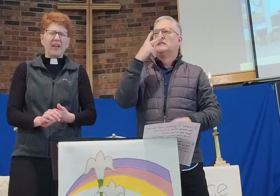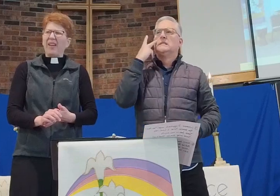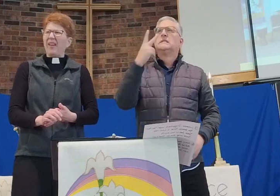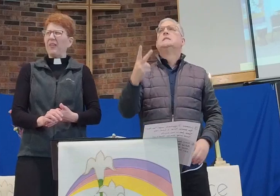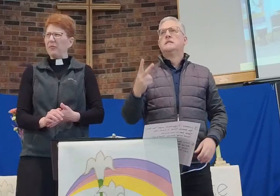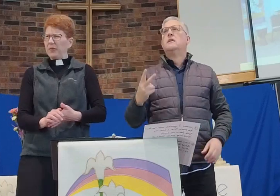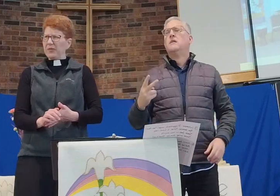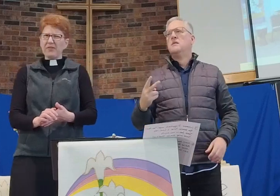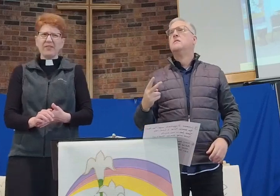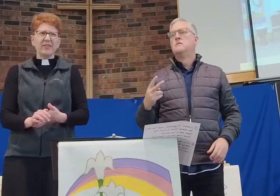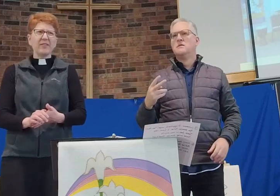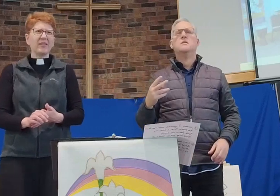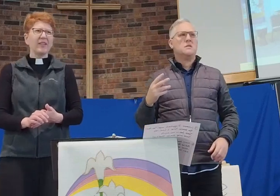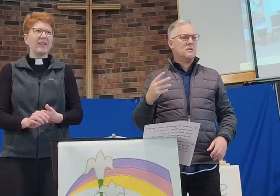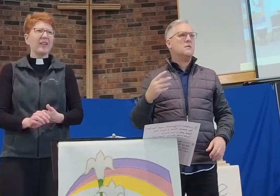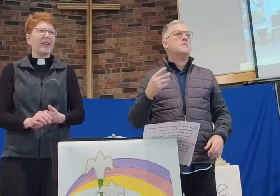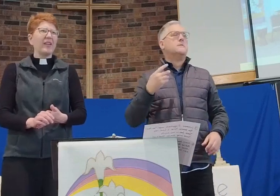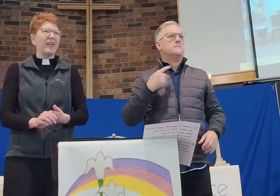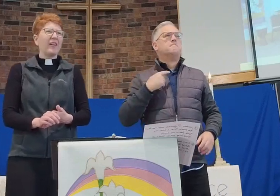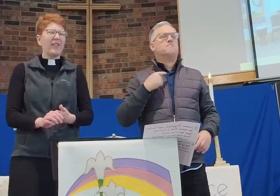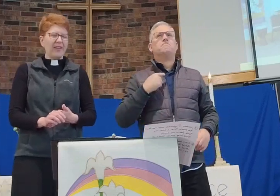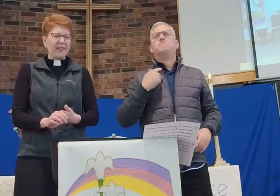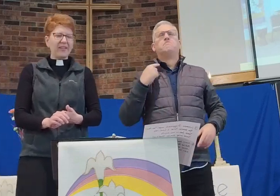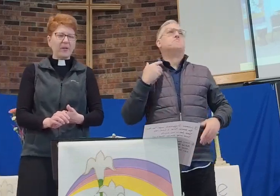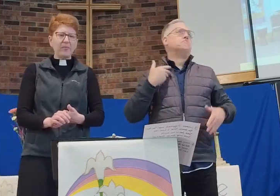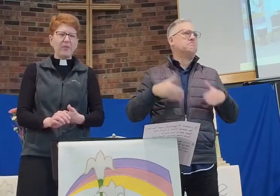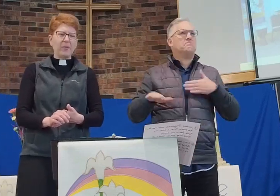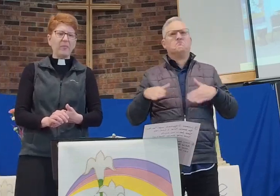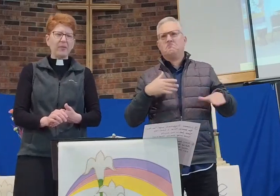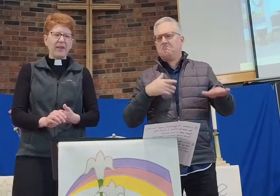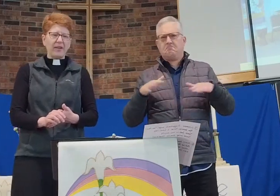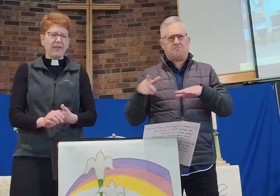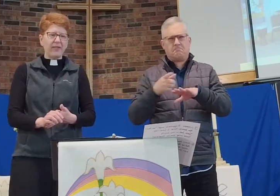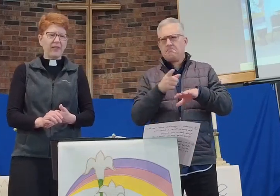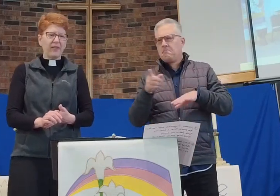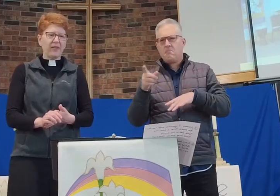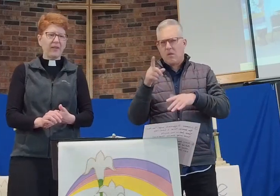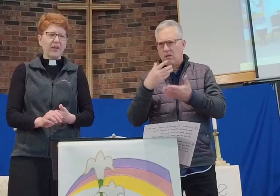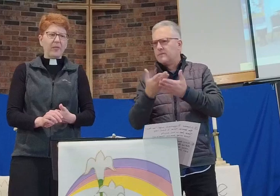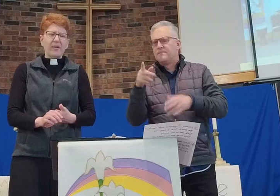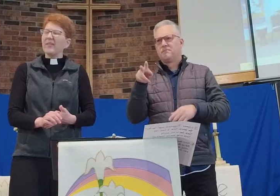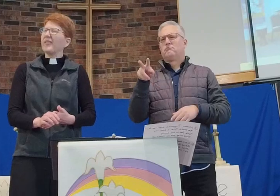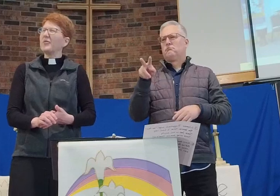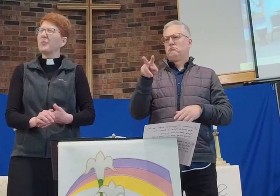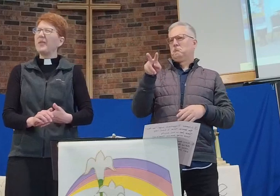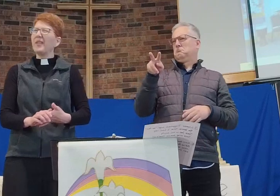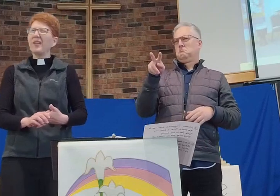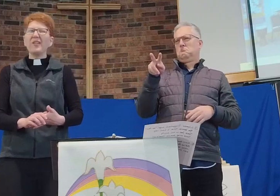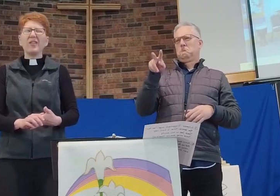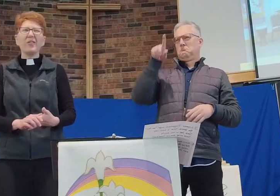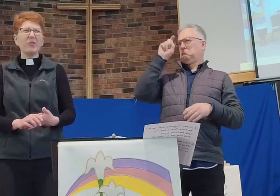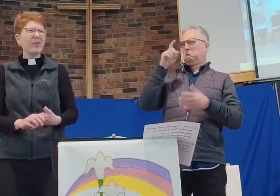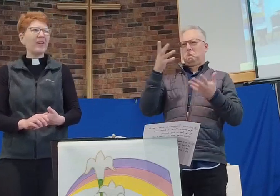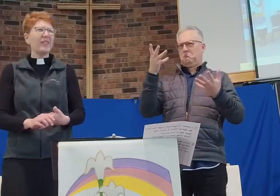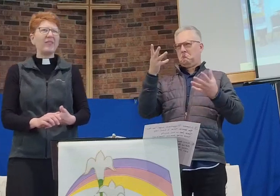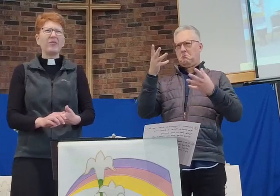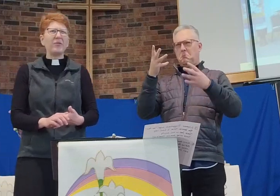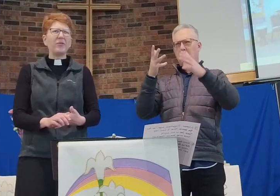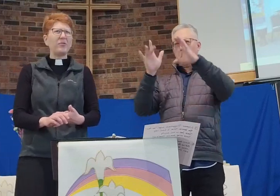At first, I thought I had come to the wrong place. Because as I drew near, it looked like the